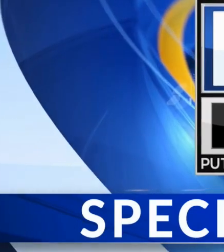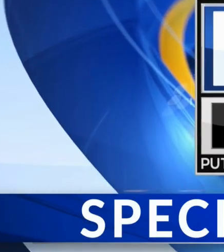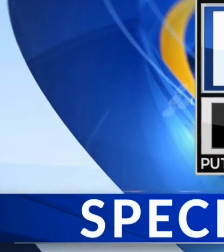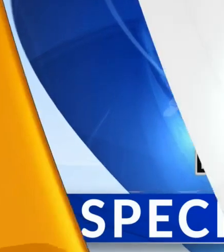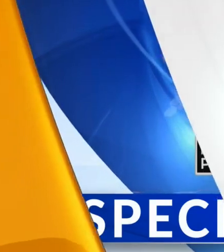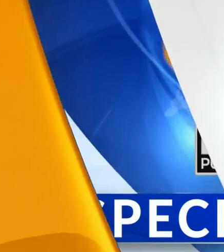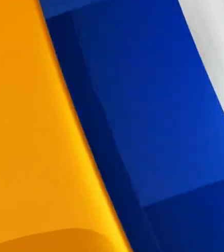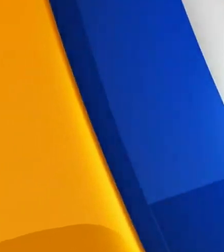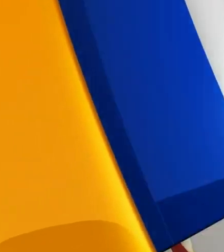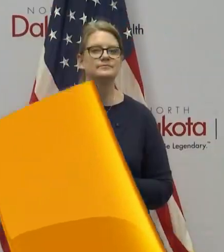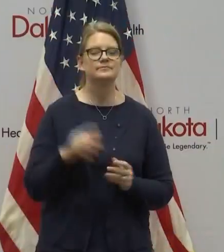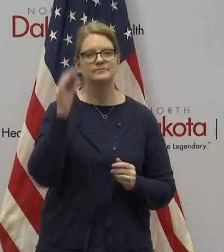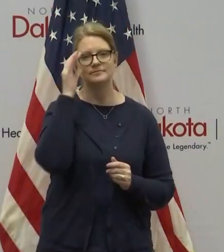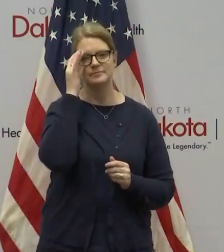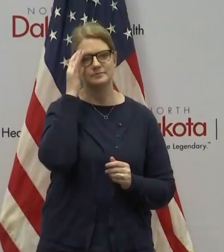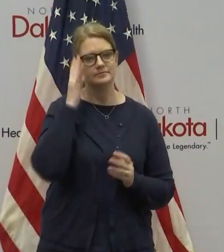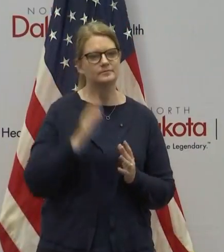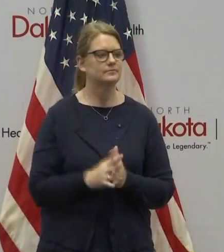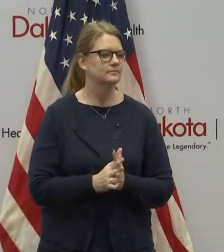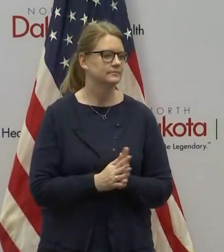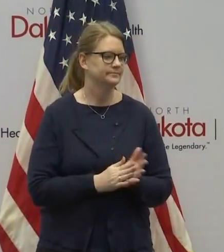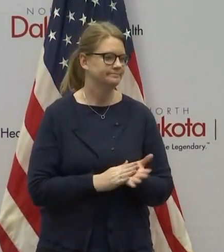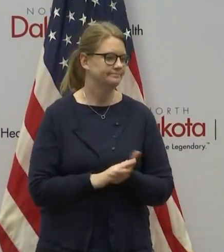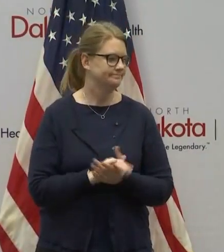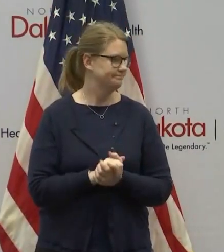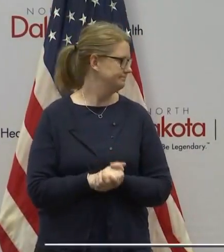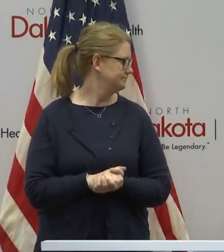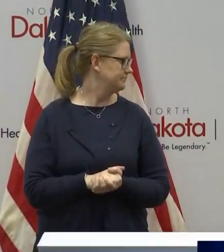This is a KX News special report.